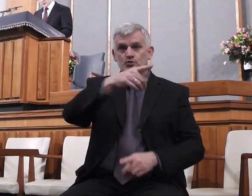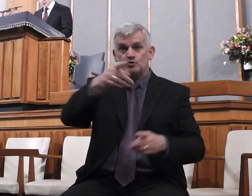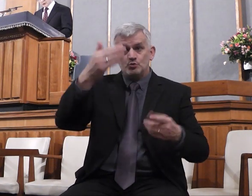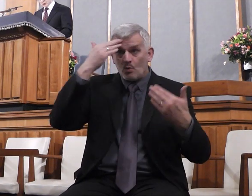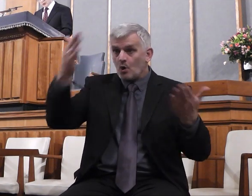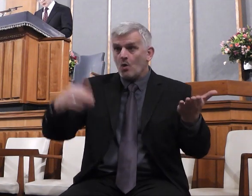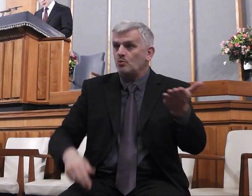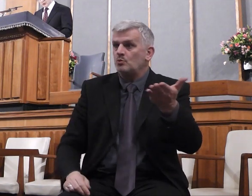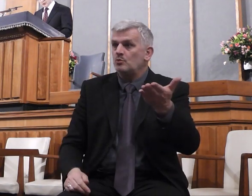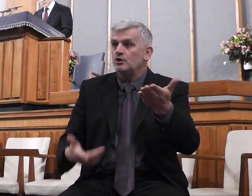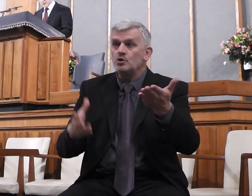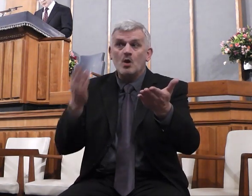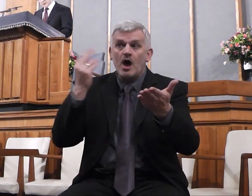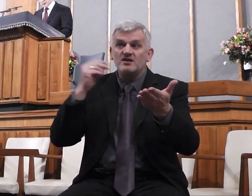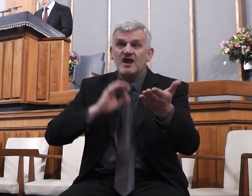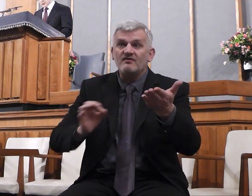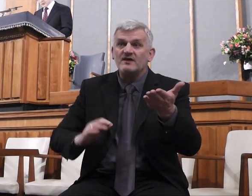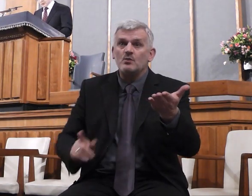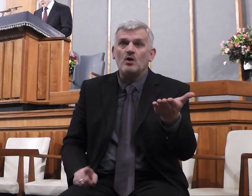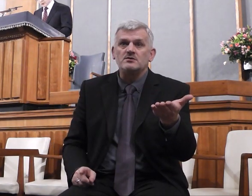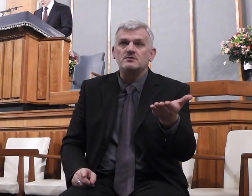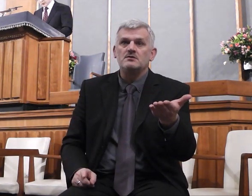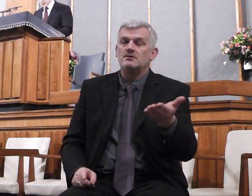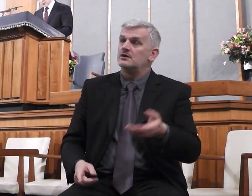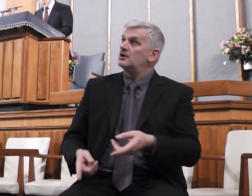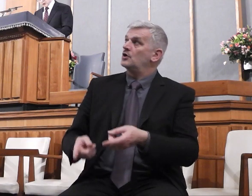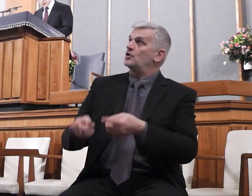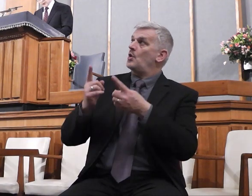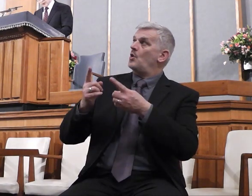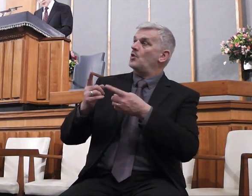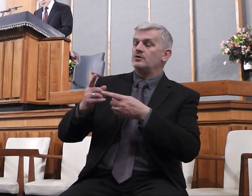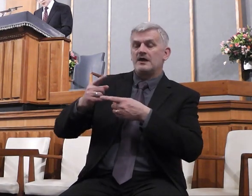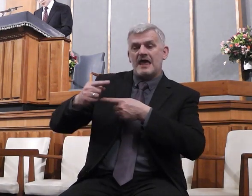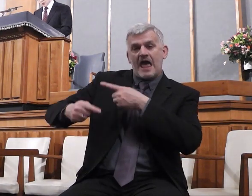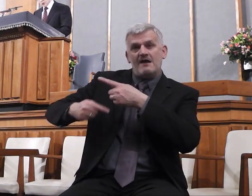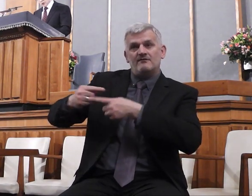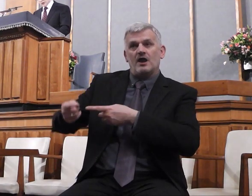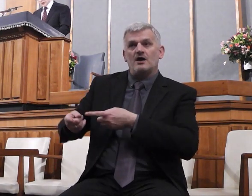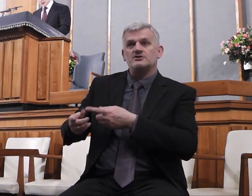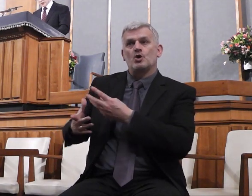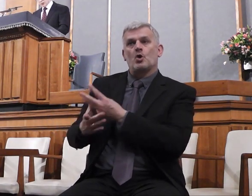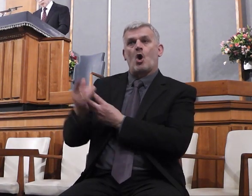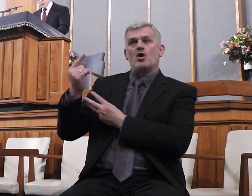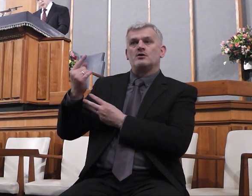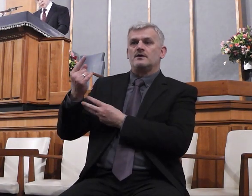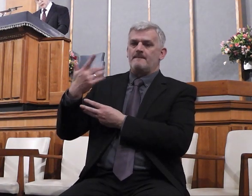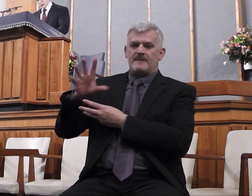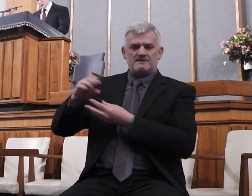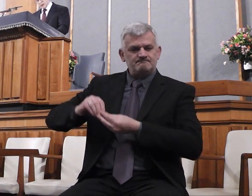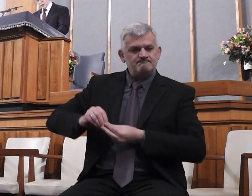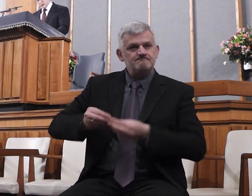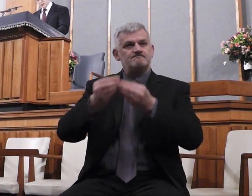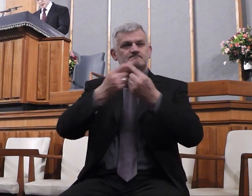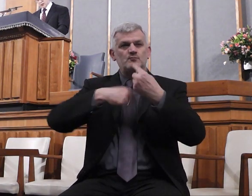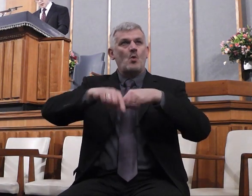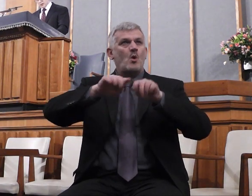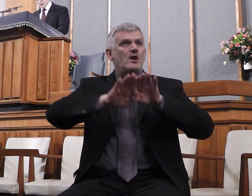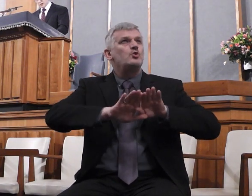thou not heard, that the everlasting God, the Lord, the creator of the ends of the earth,